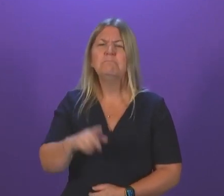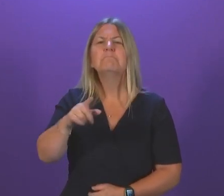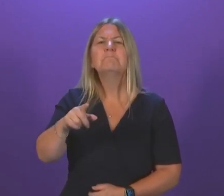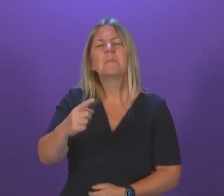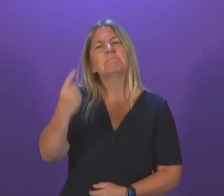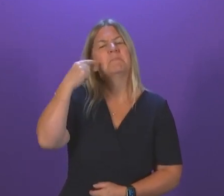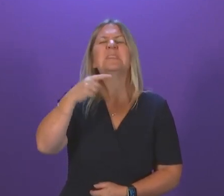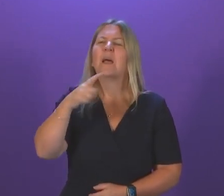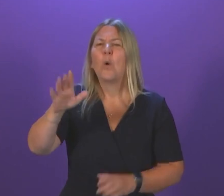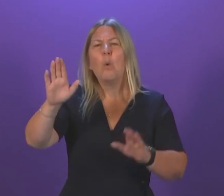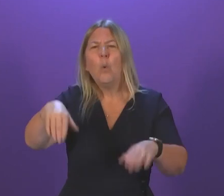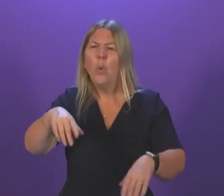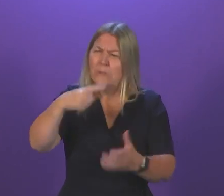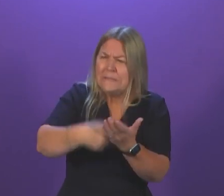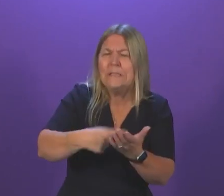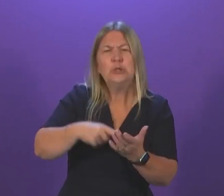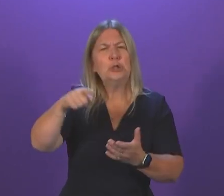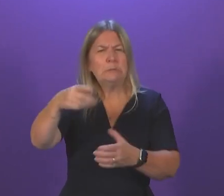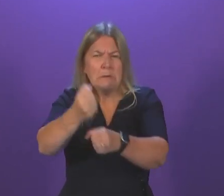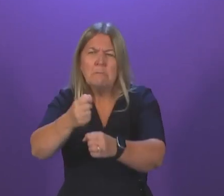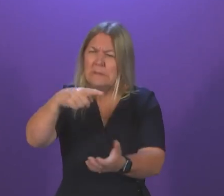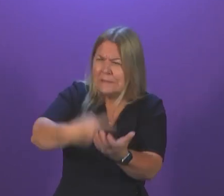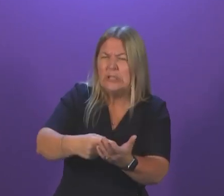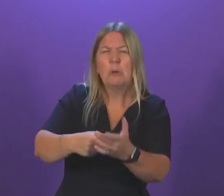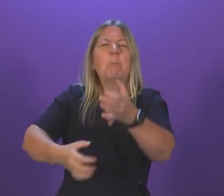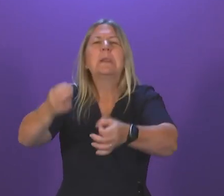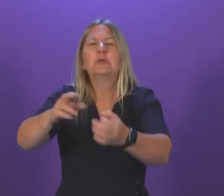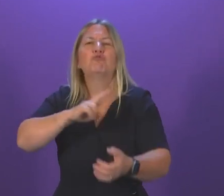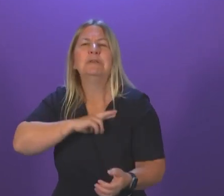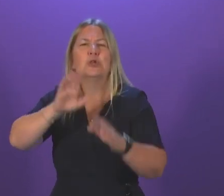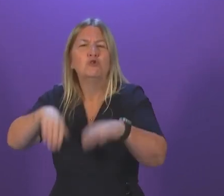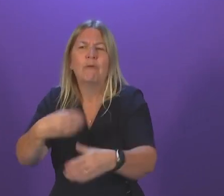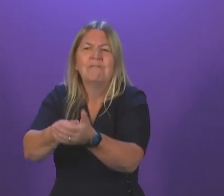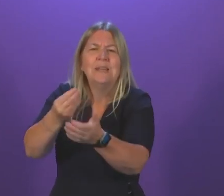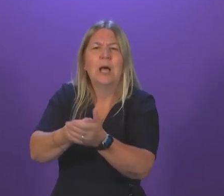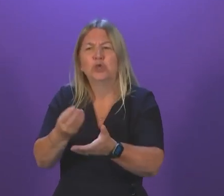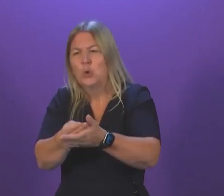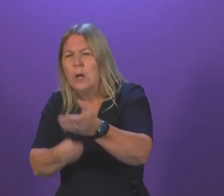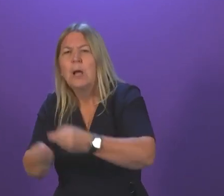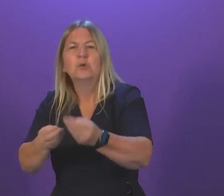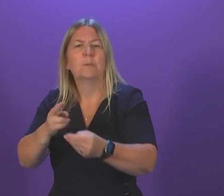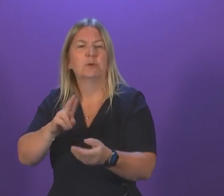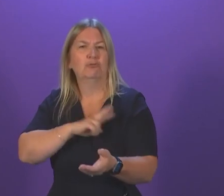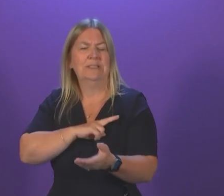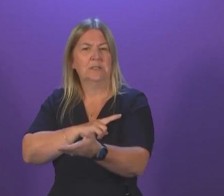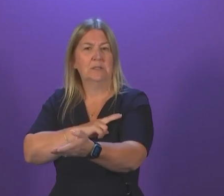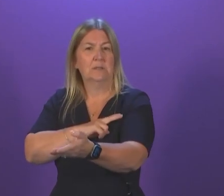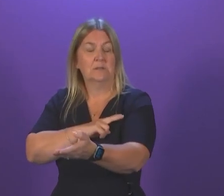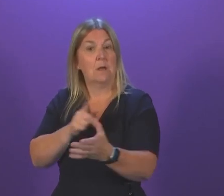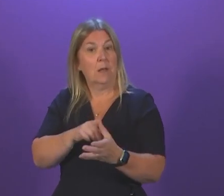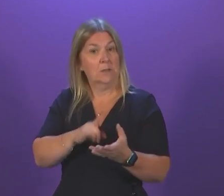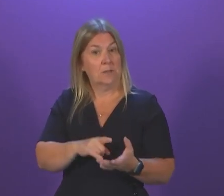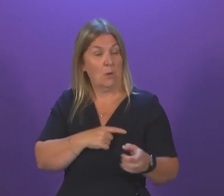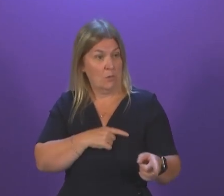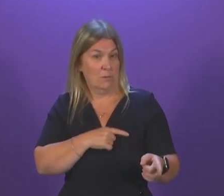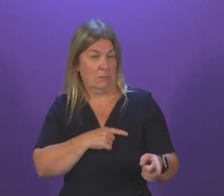that it might appear that we were taking decisions for political reasons, not purely financial or economic reasons. So Anas Sarwar,